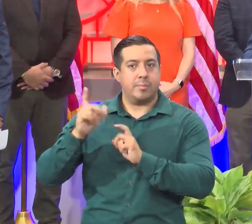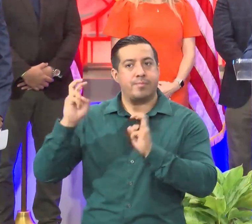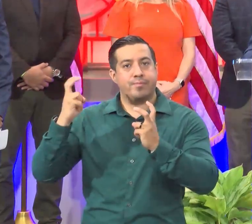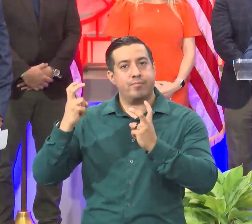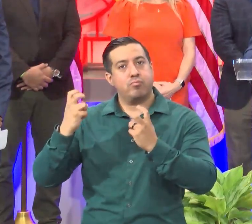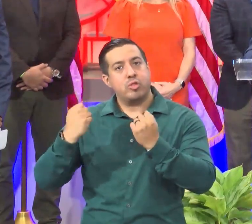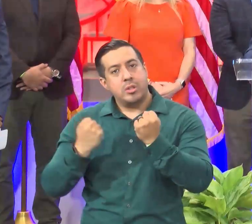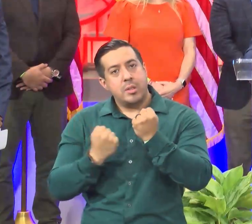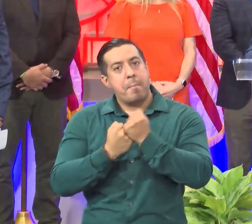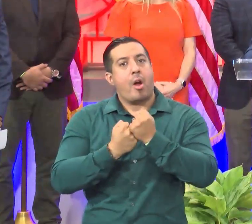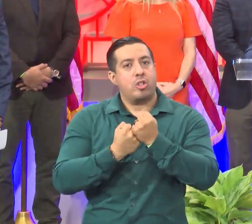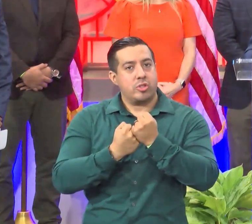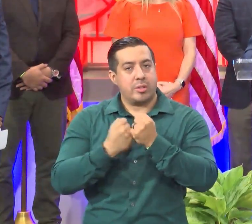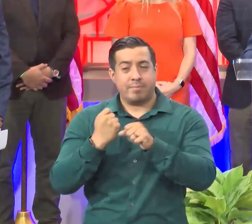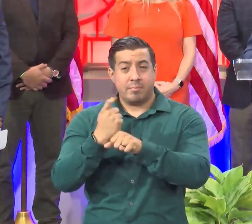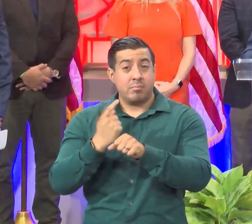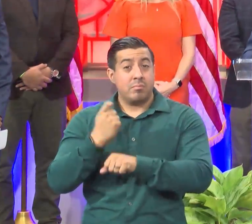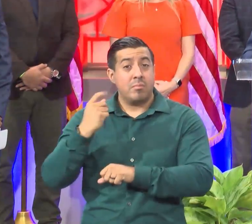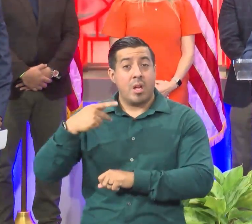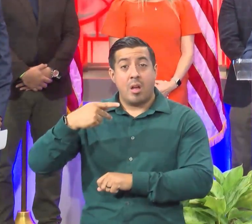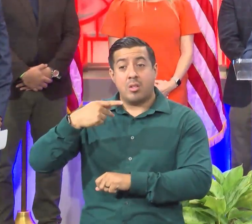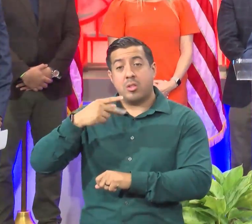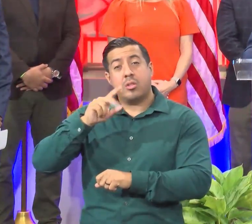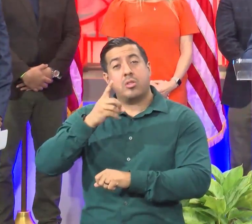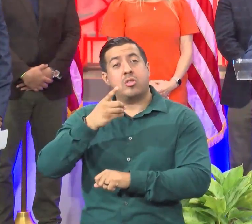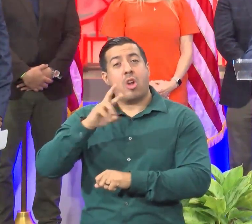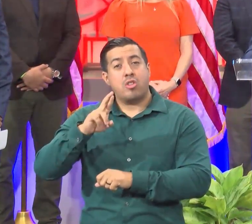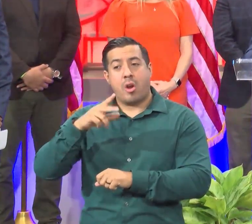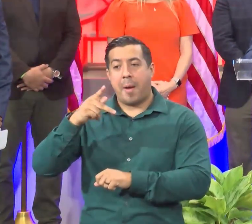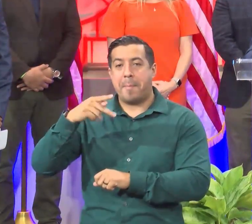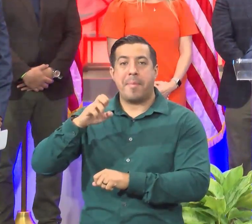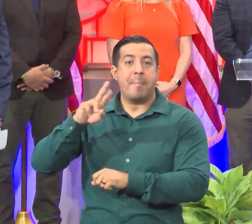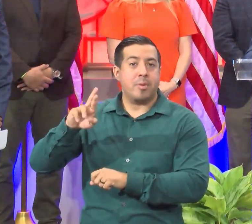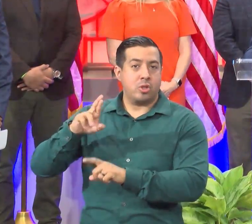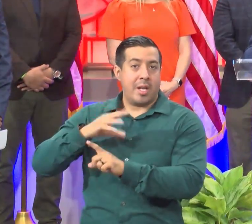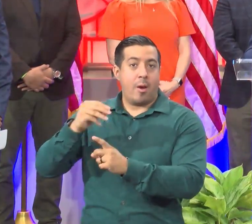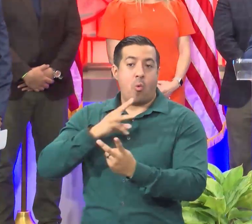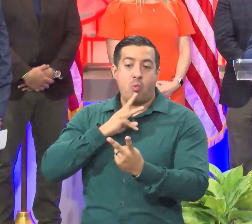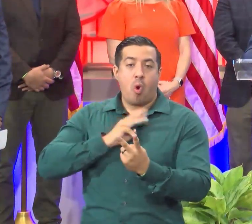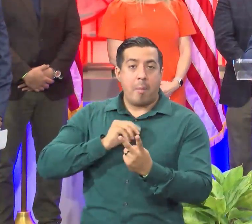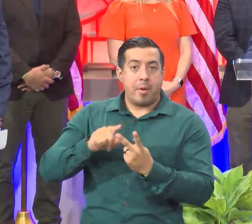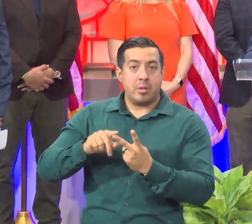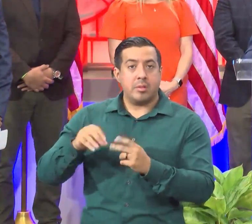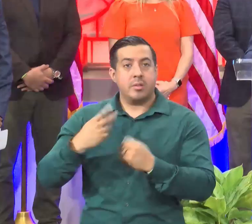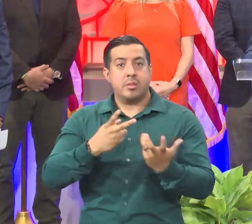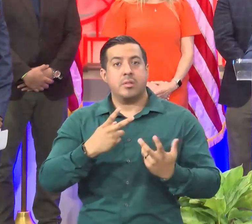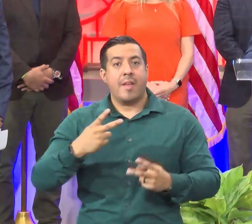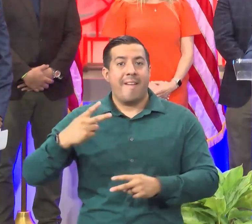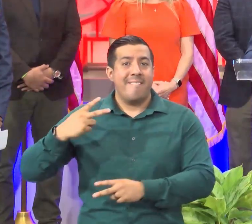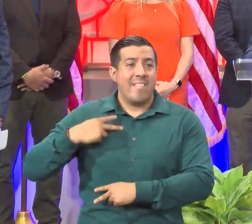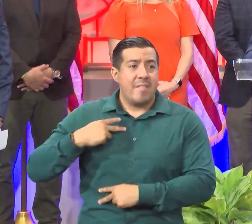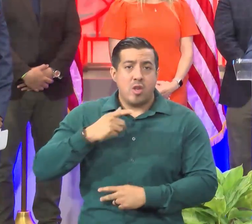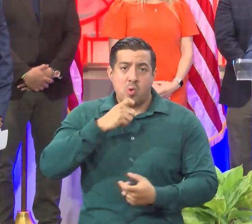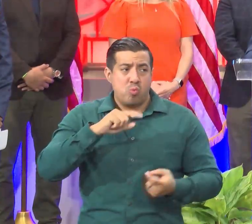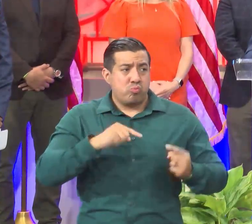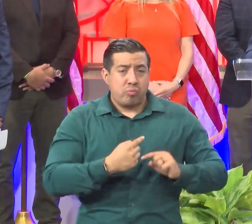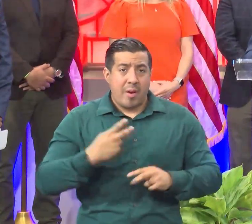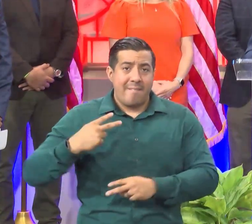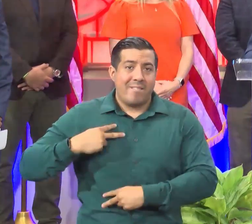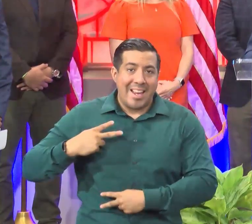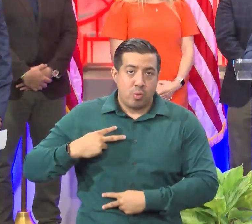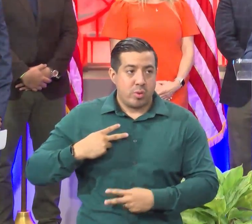sponsor. Each year, Dr. Pepper and Walmart team up to give a wounded veteran a home through the Military